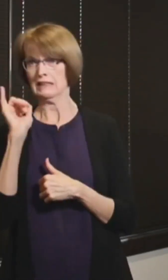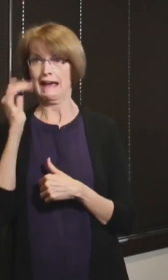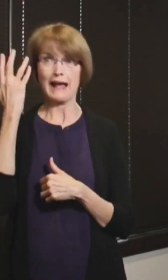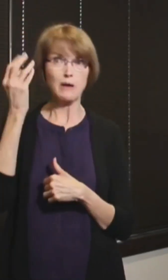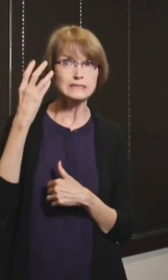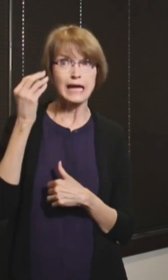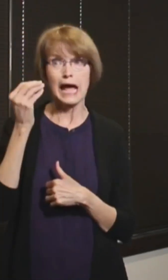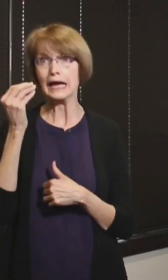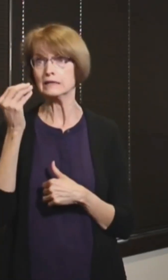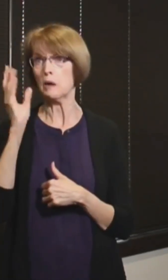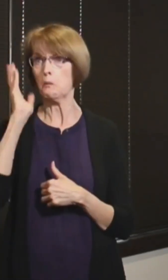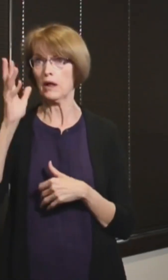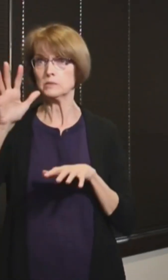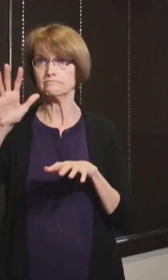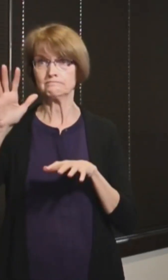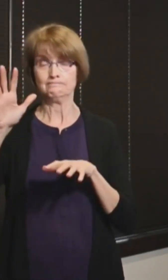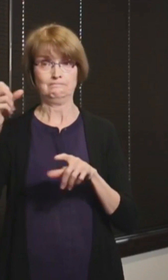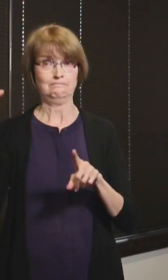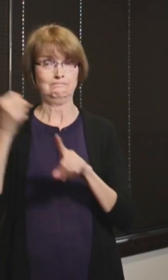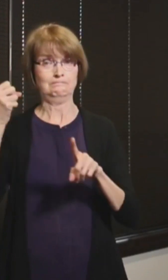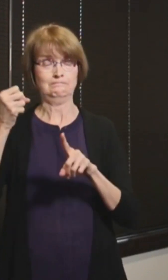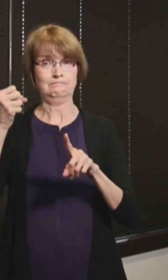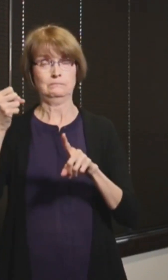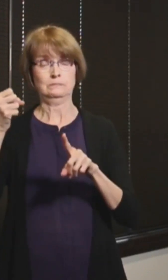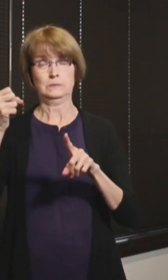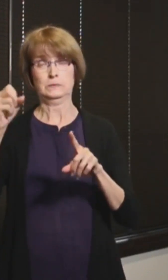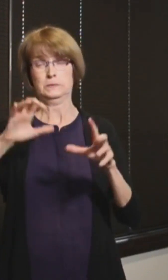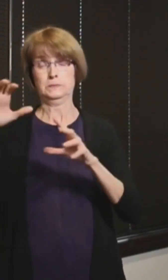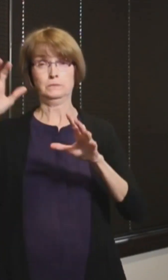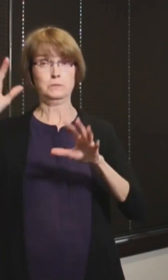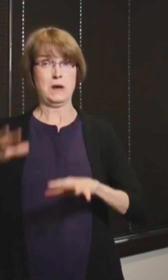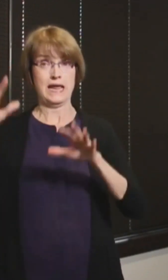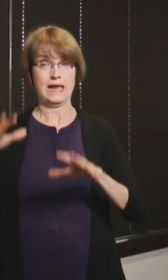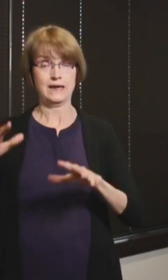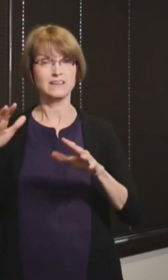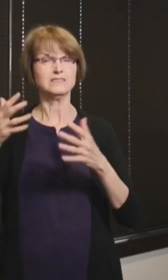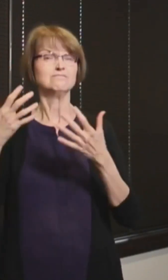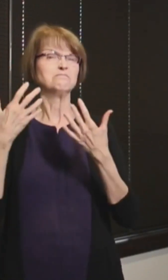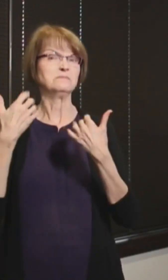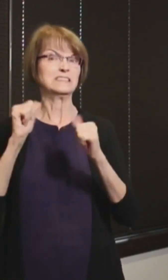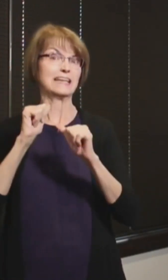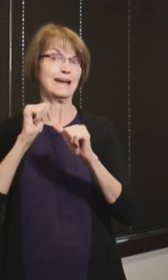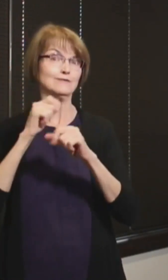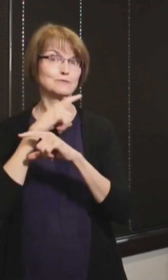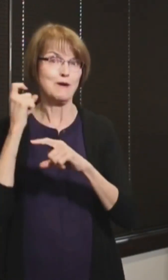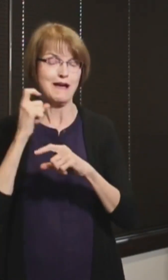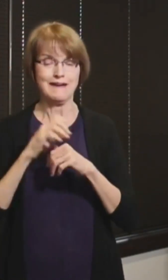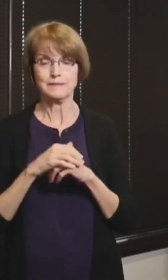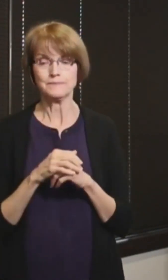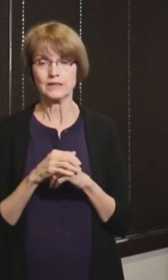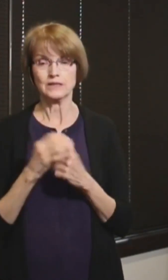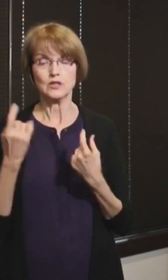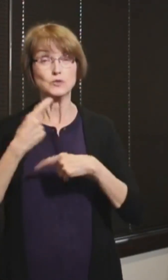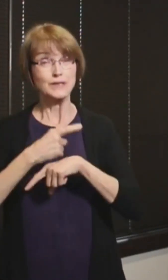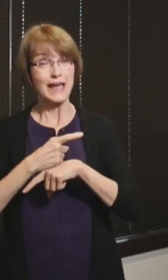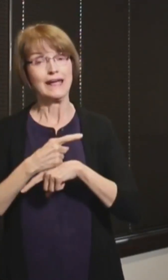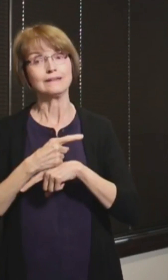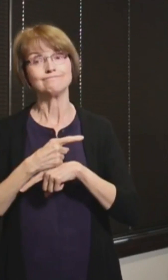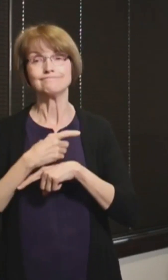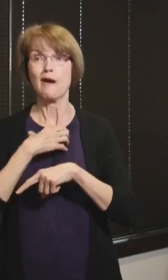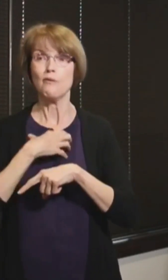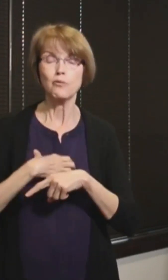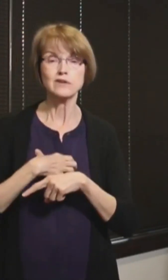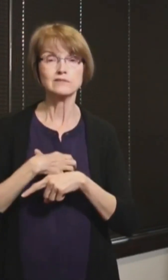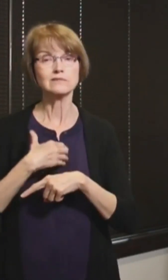so again, try and stay dry out there. Today, I wish I had some better news to deliver, but